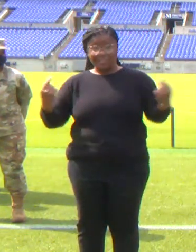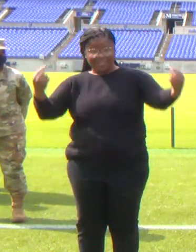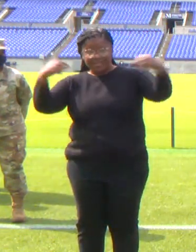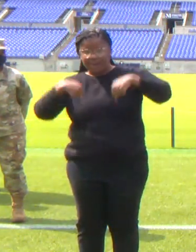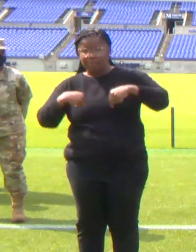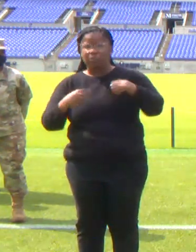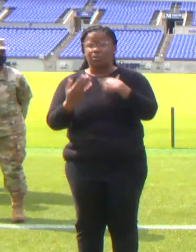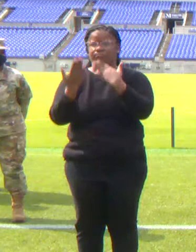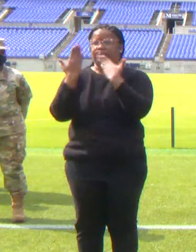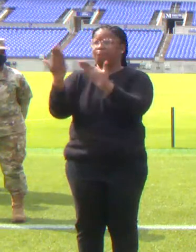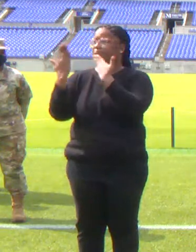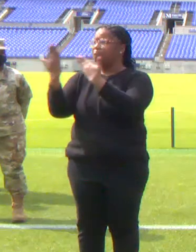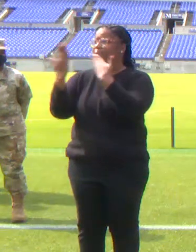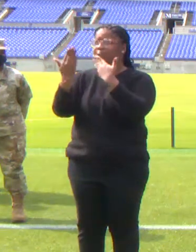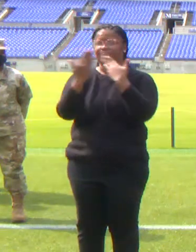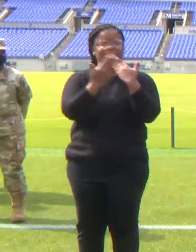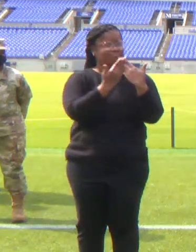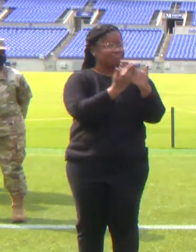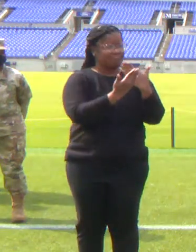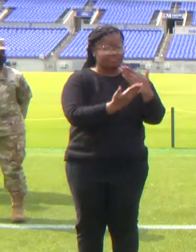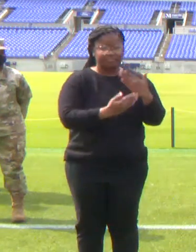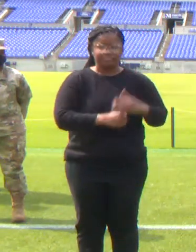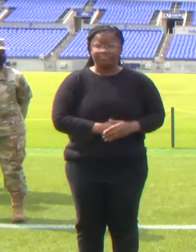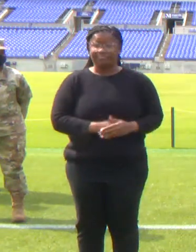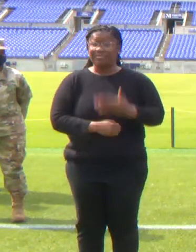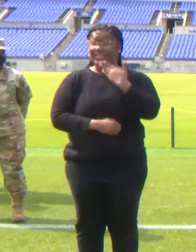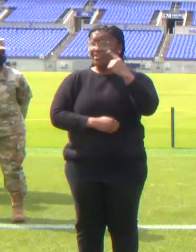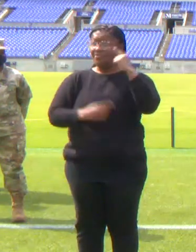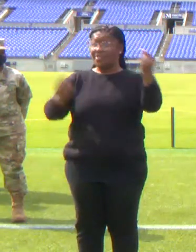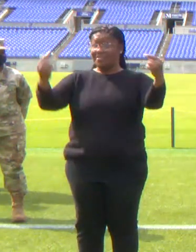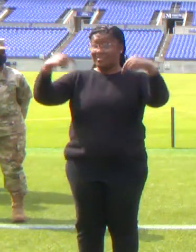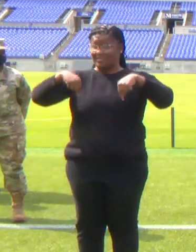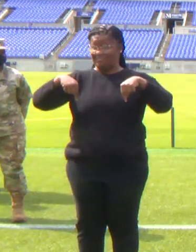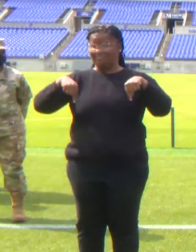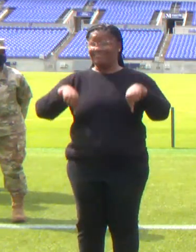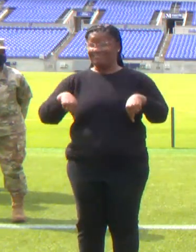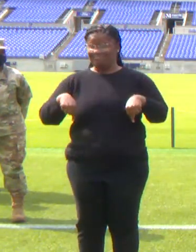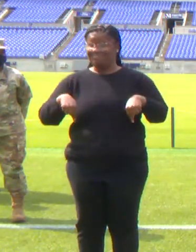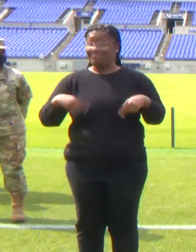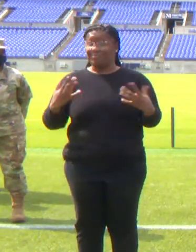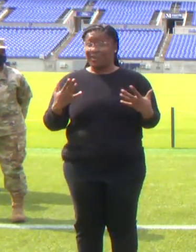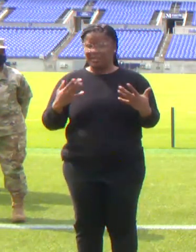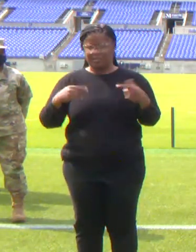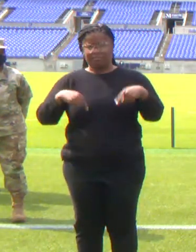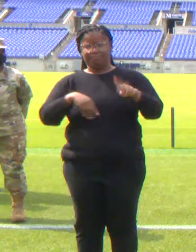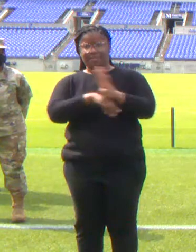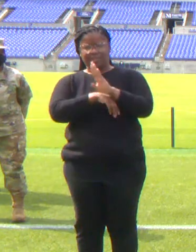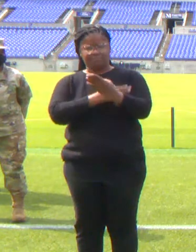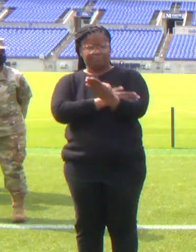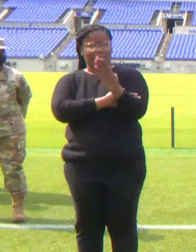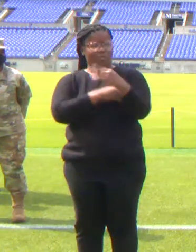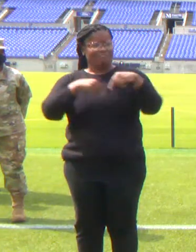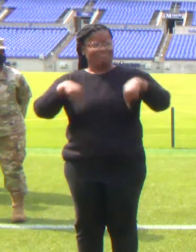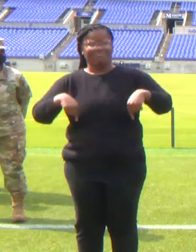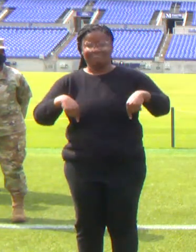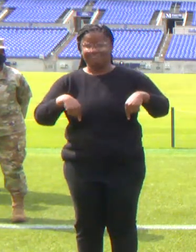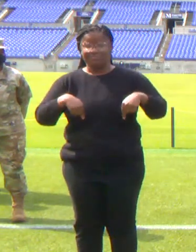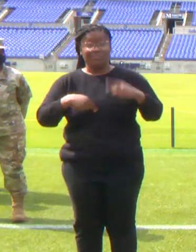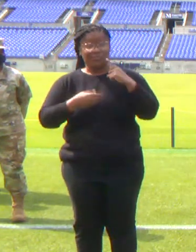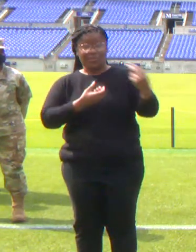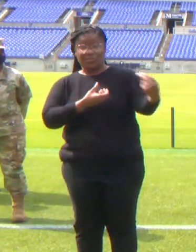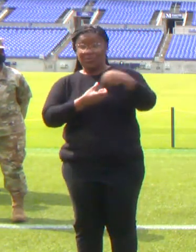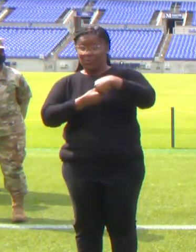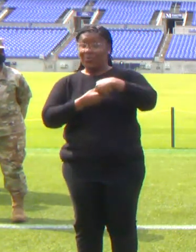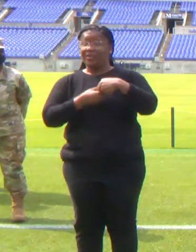much for coming out on this beautiful morning during this busy season of Holy Days across many faiths to join us in our collective